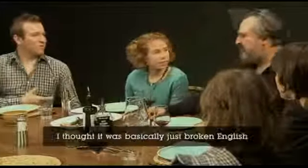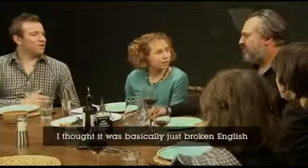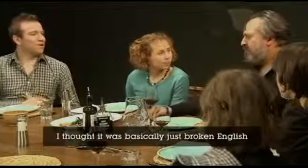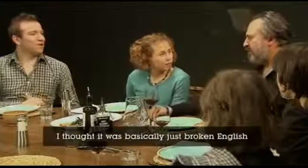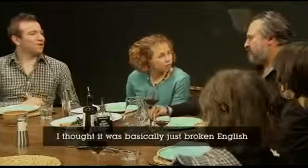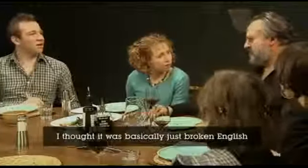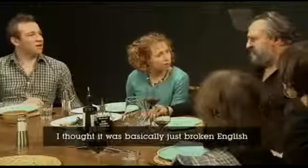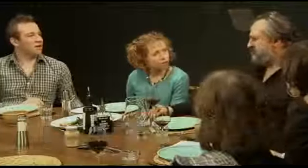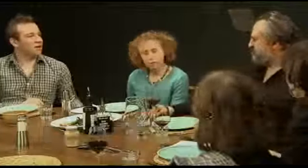basically broken English.